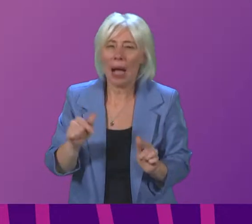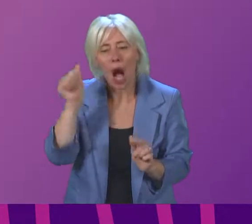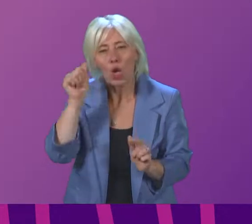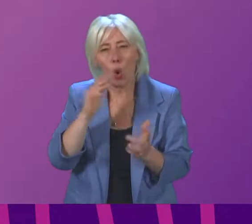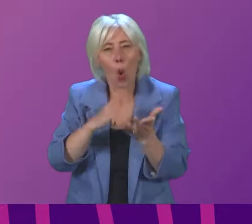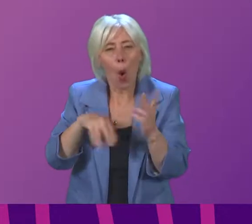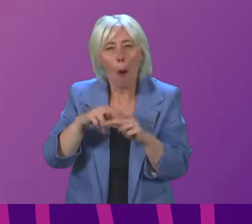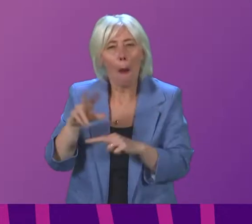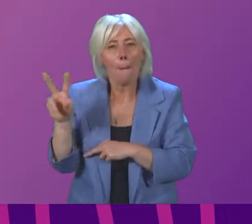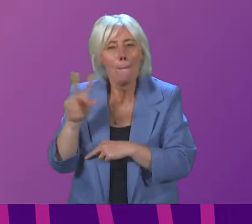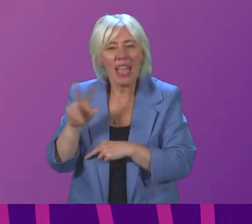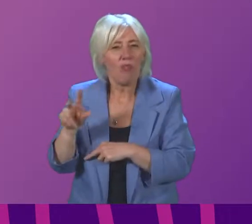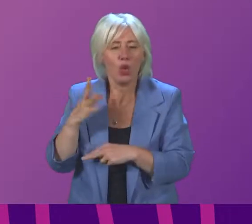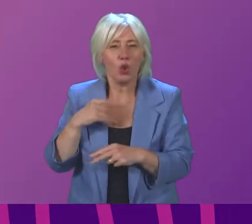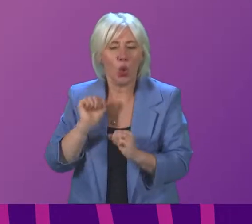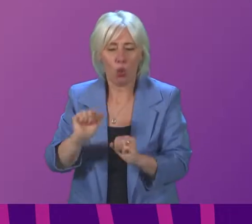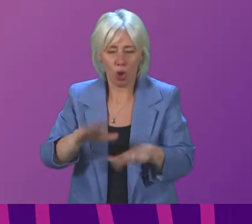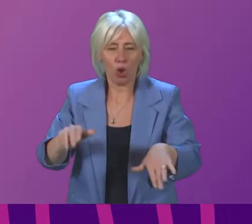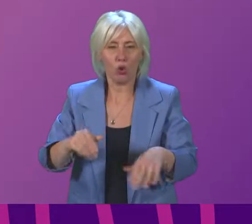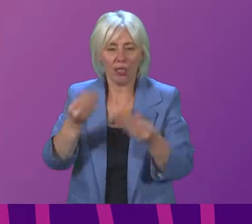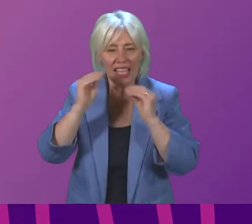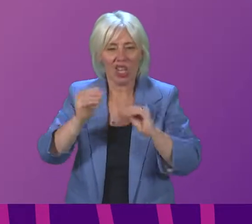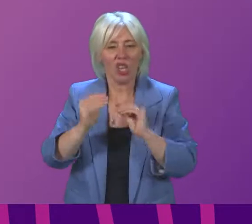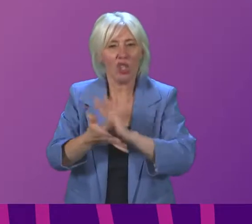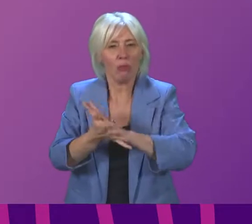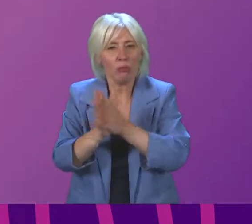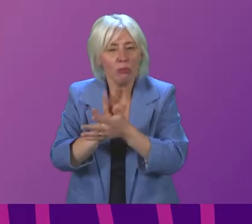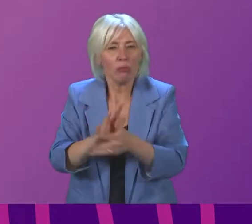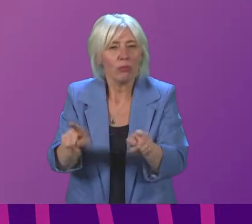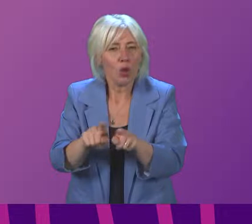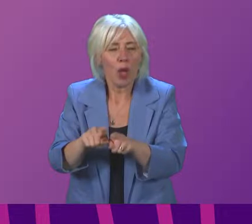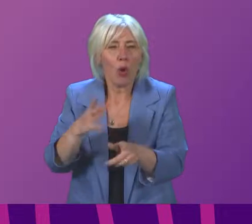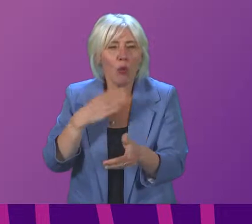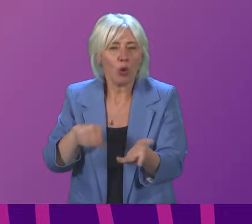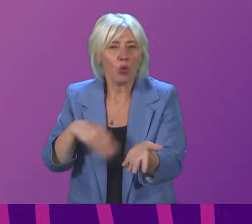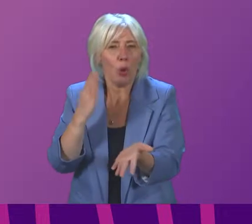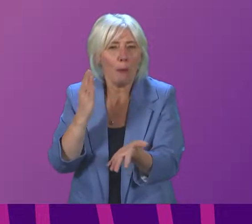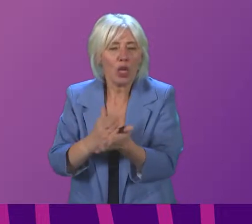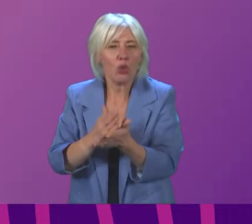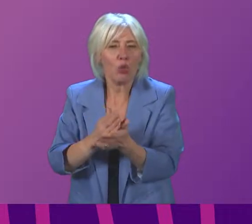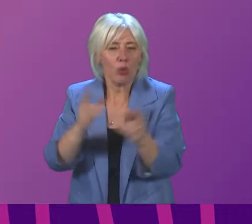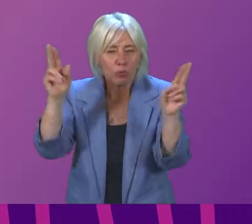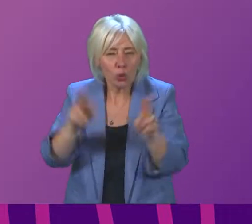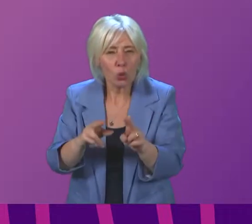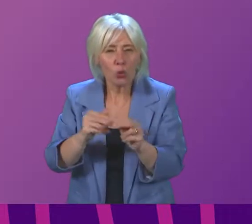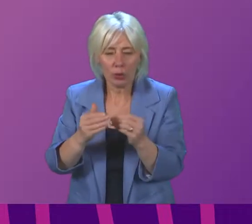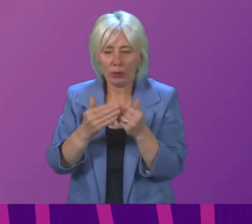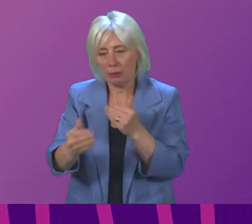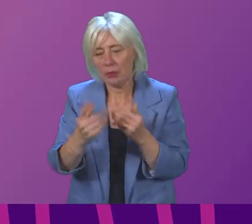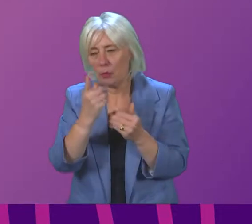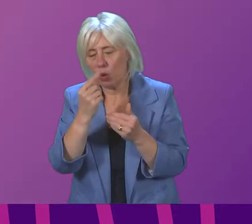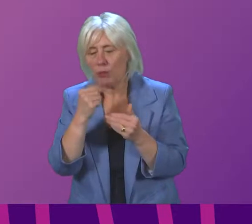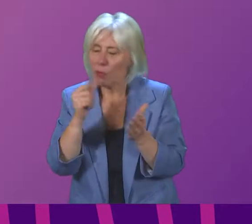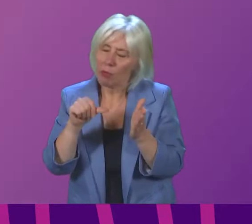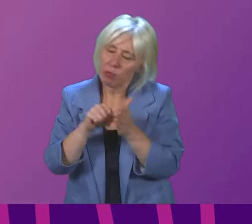anxious about the disruption to children's education, and we want to work in a way that minimises that as far as possible during this next difficult